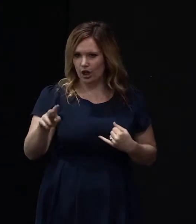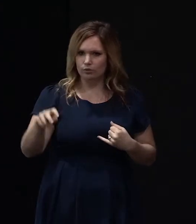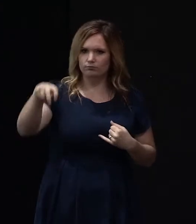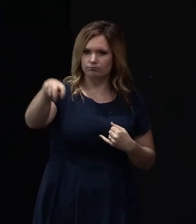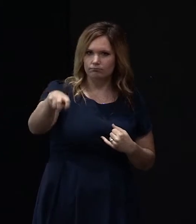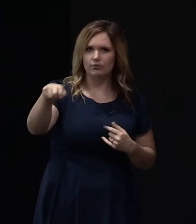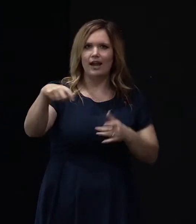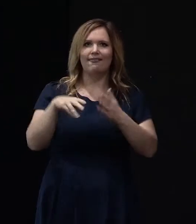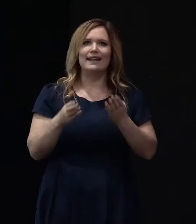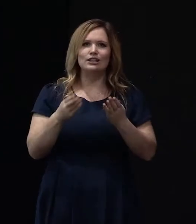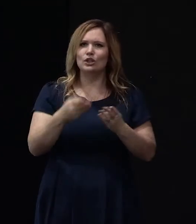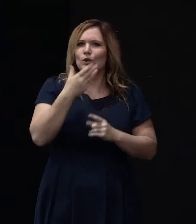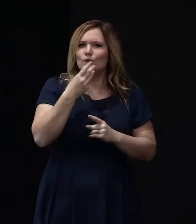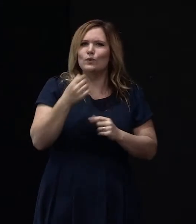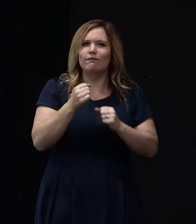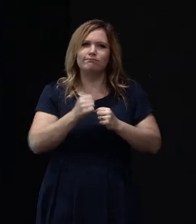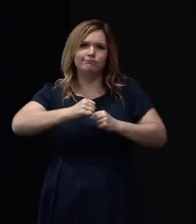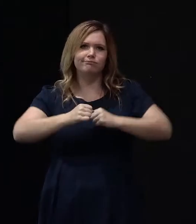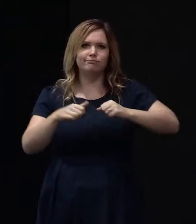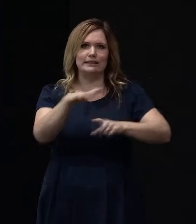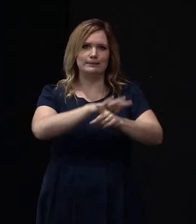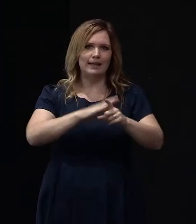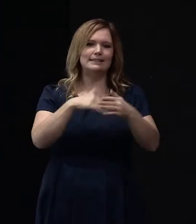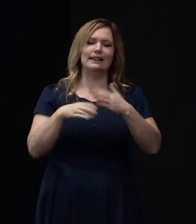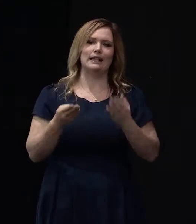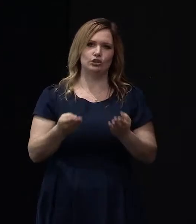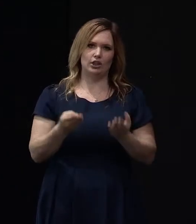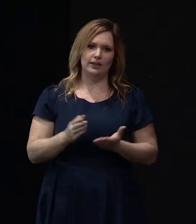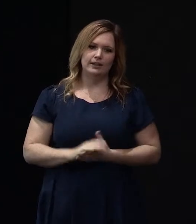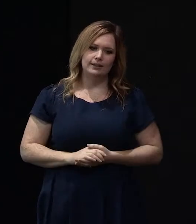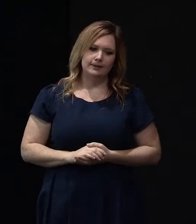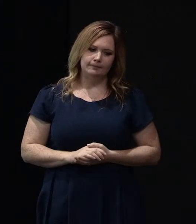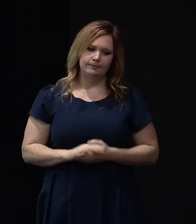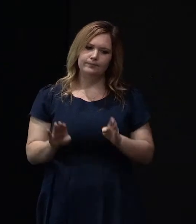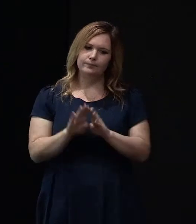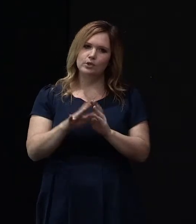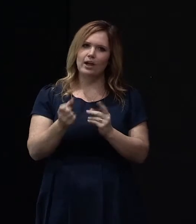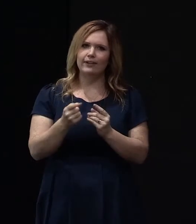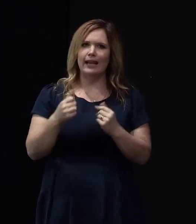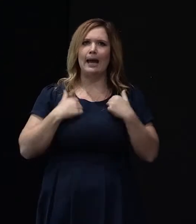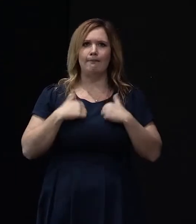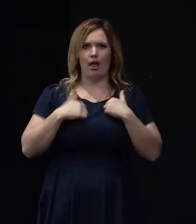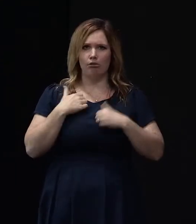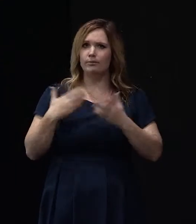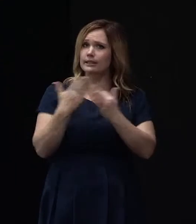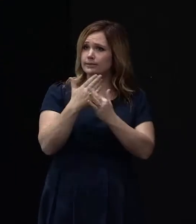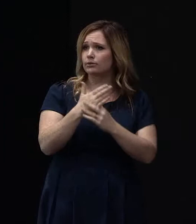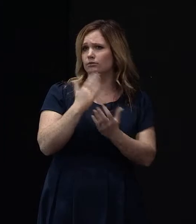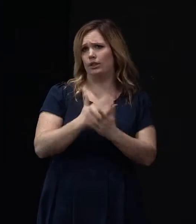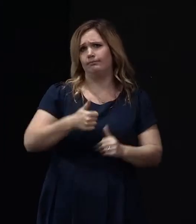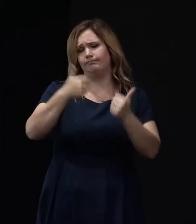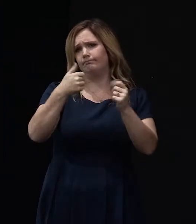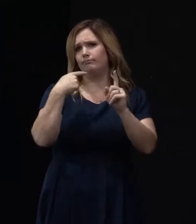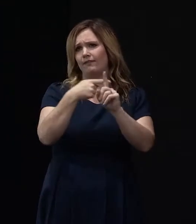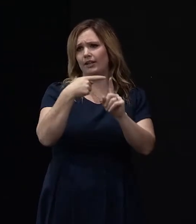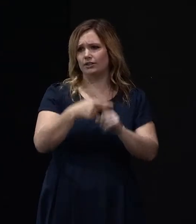all of that kind of thing. And you know even accessible bathrooms are really a great advantage. If